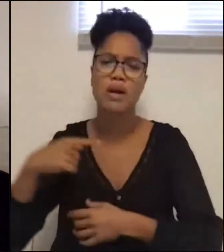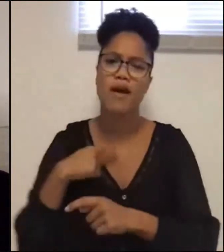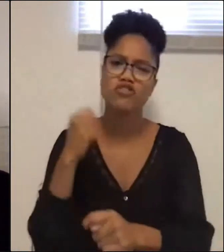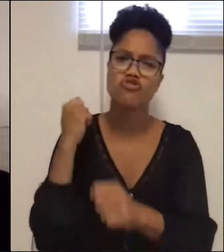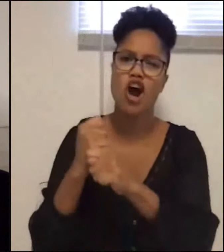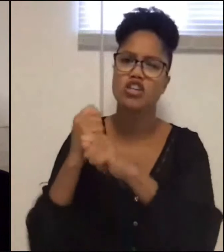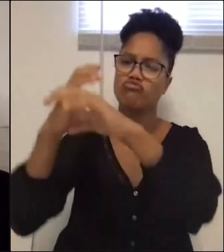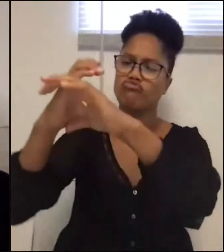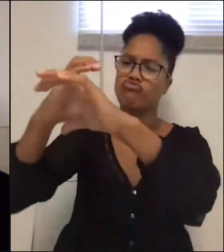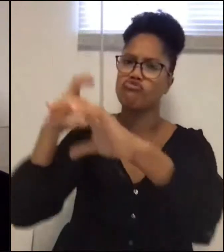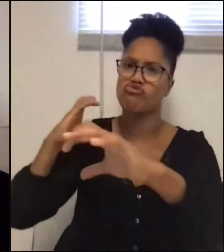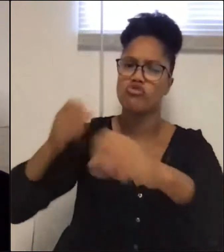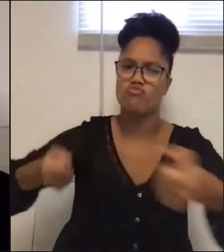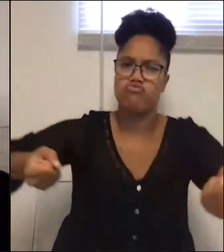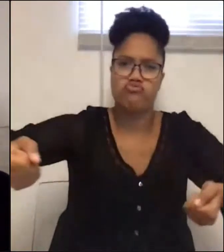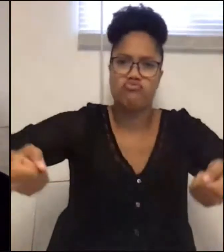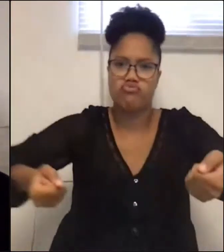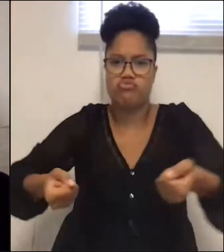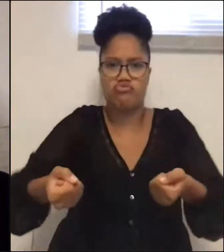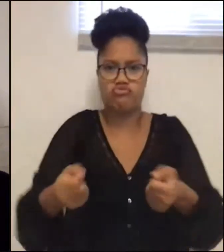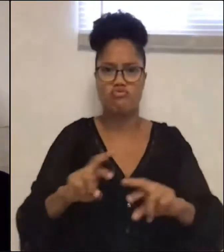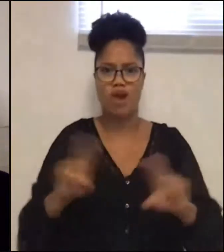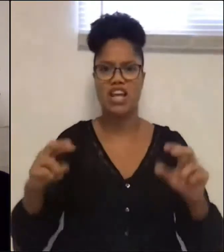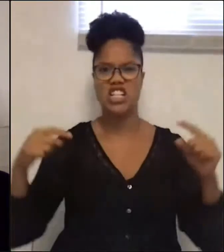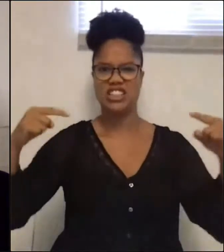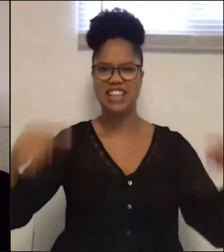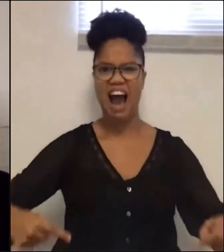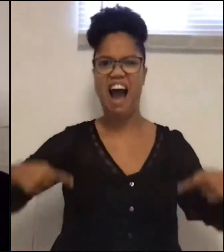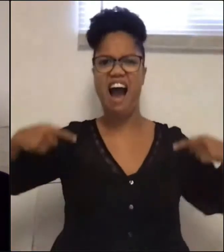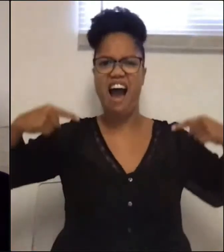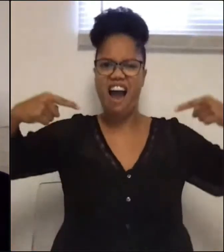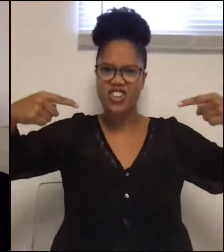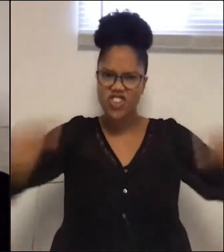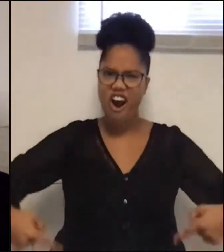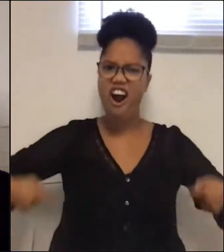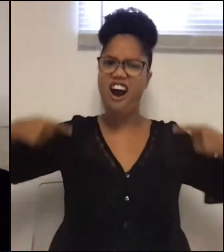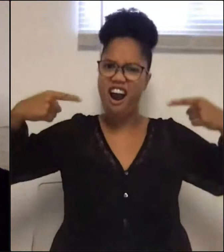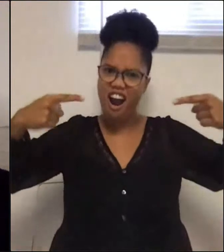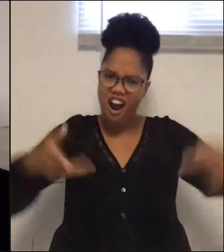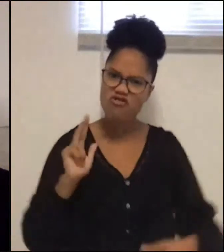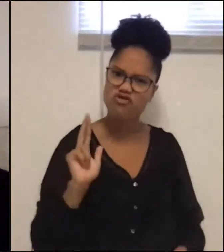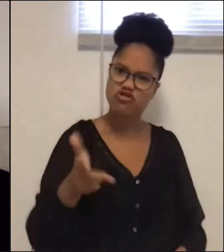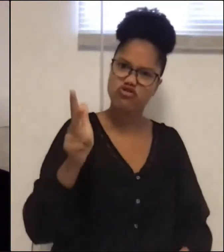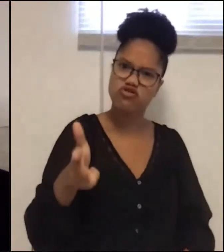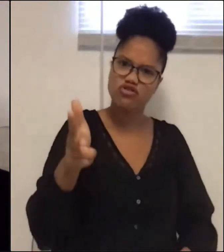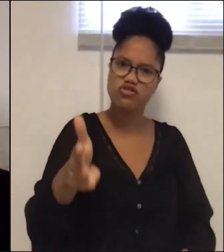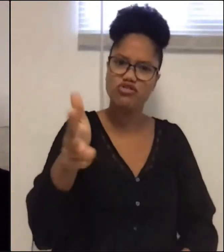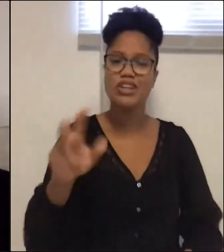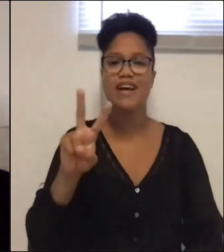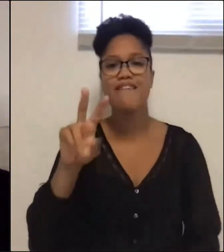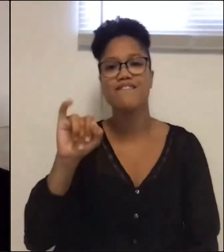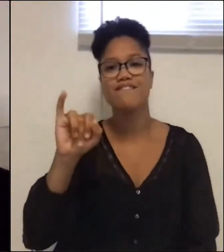trucking, its ginormous tires flat ironing the road. Vivica Fox's